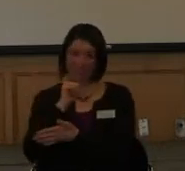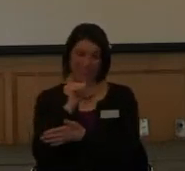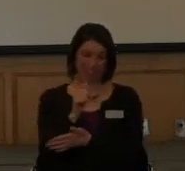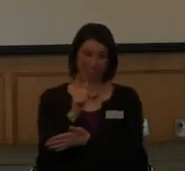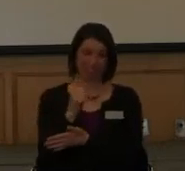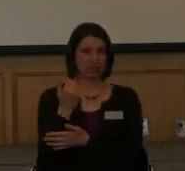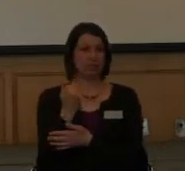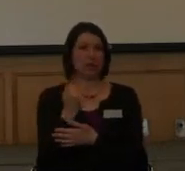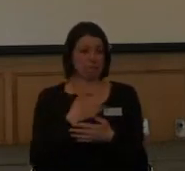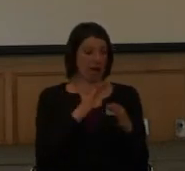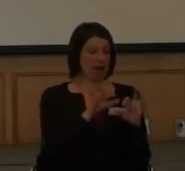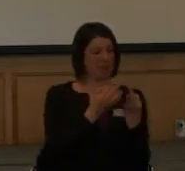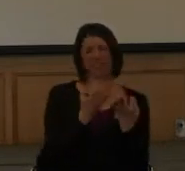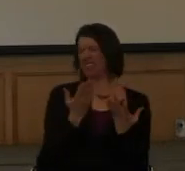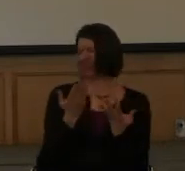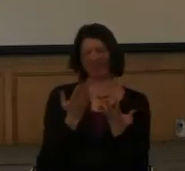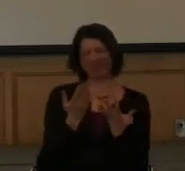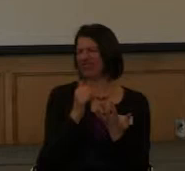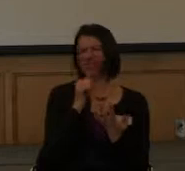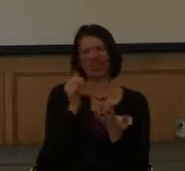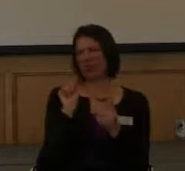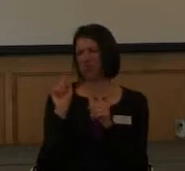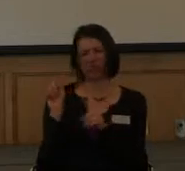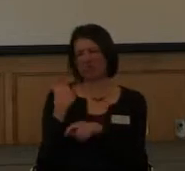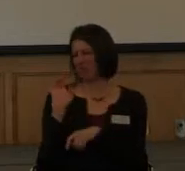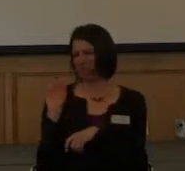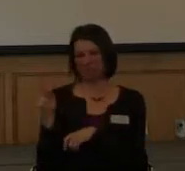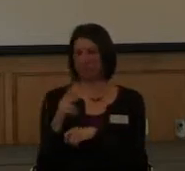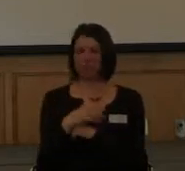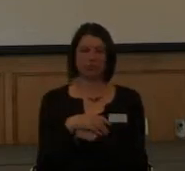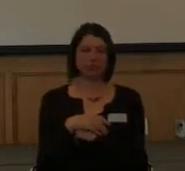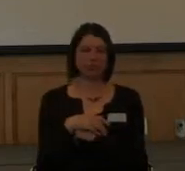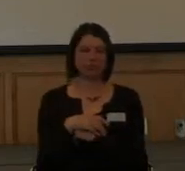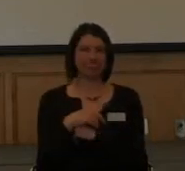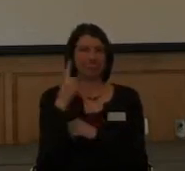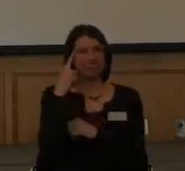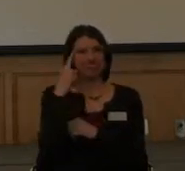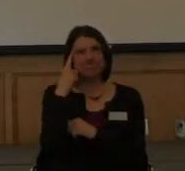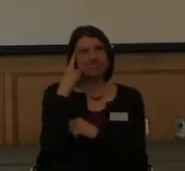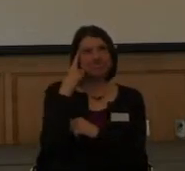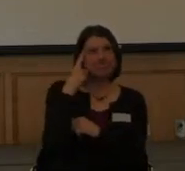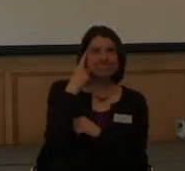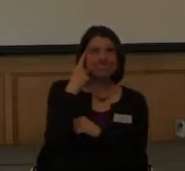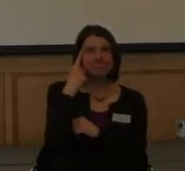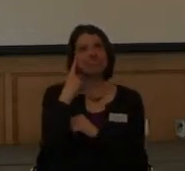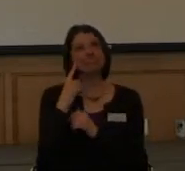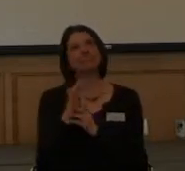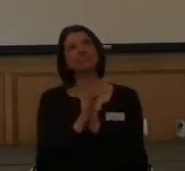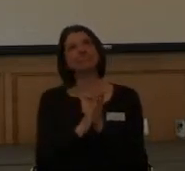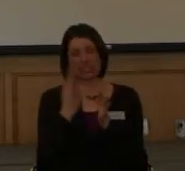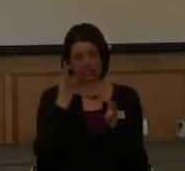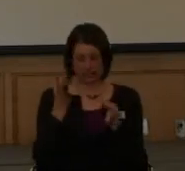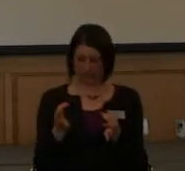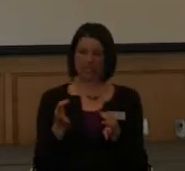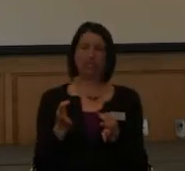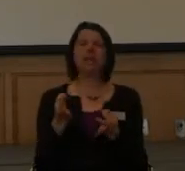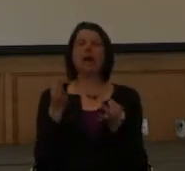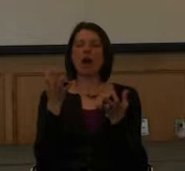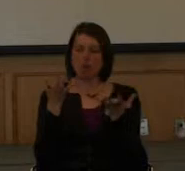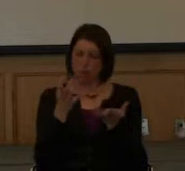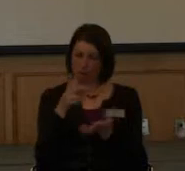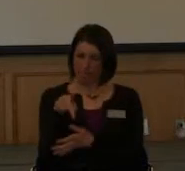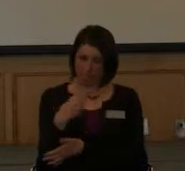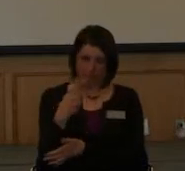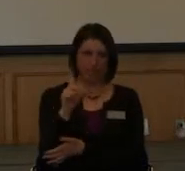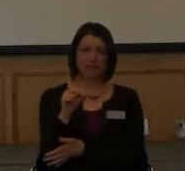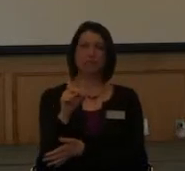of family members saying, well, maybe you should. And, you know, but I just, you know, I decided I was going to get the PhD, I'm